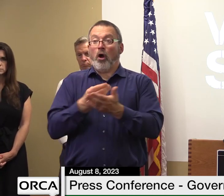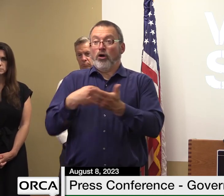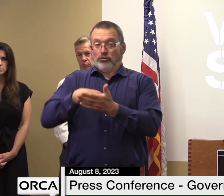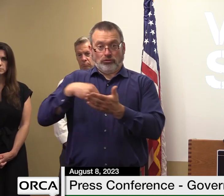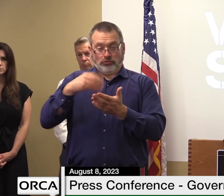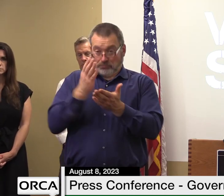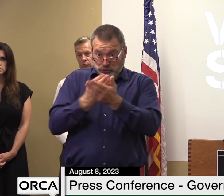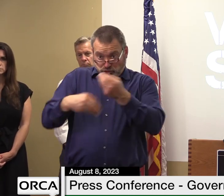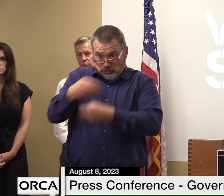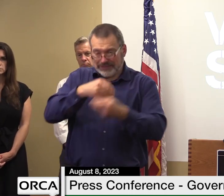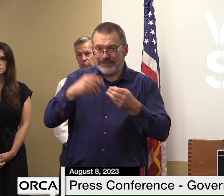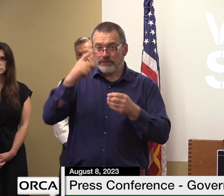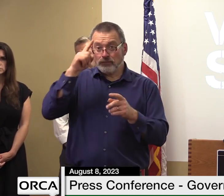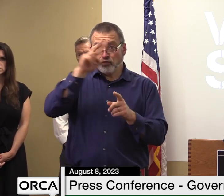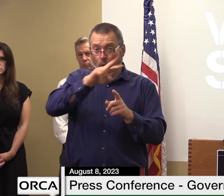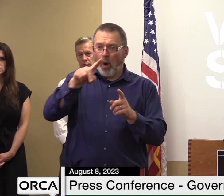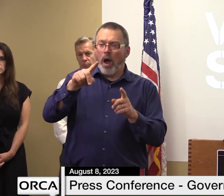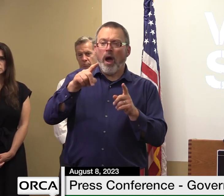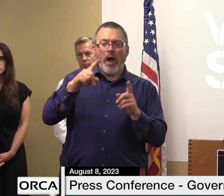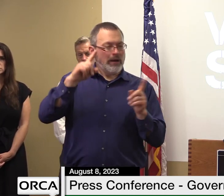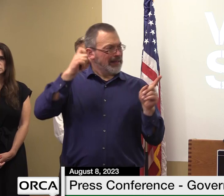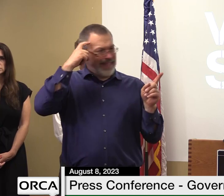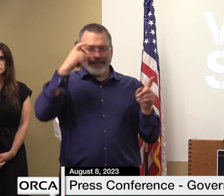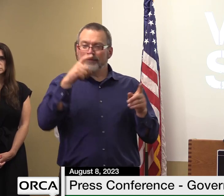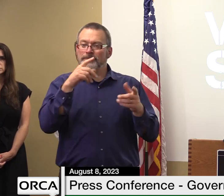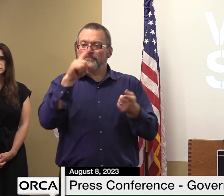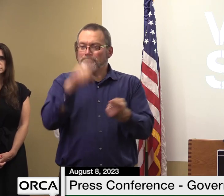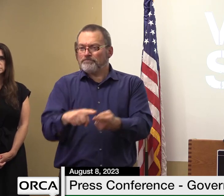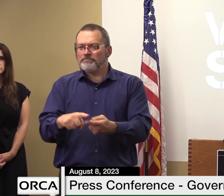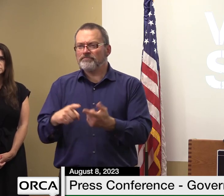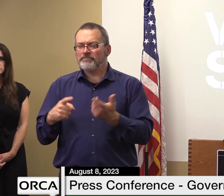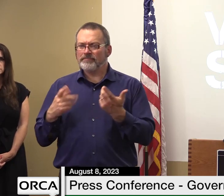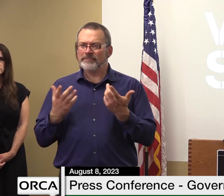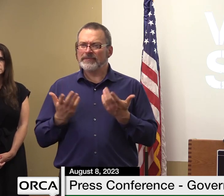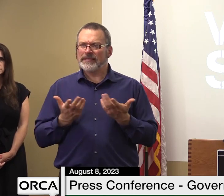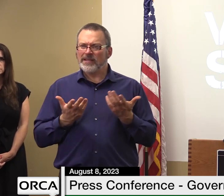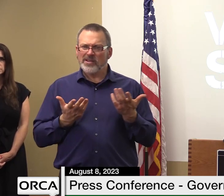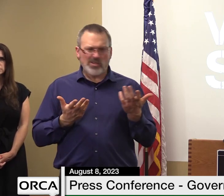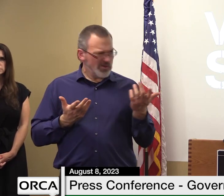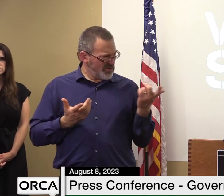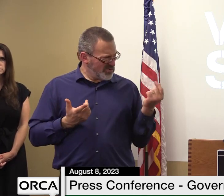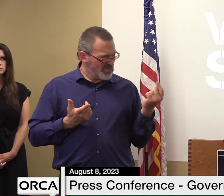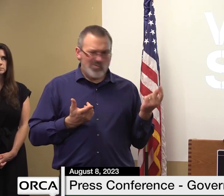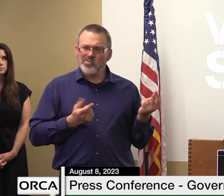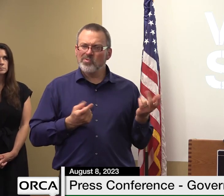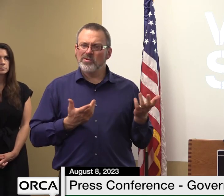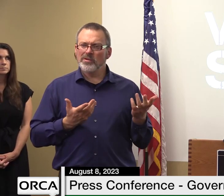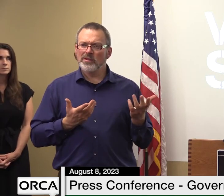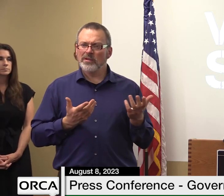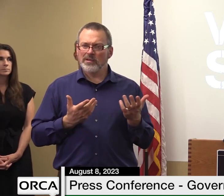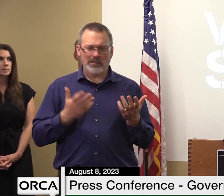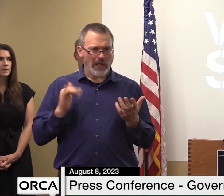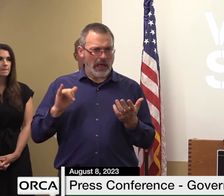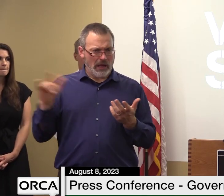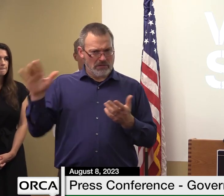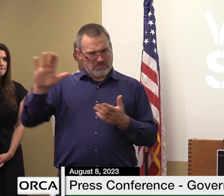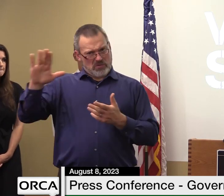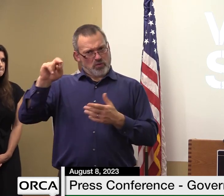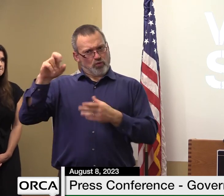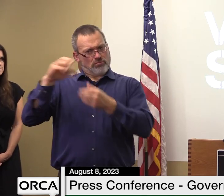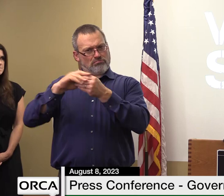and that funding has not increased for the past five years um do you have a response to their statement there i think